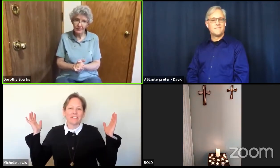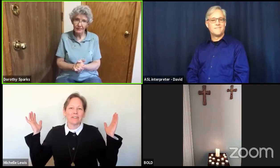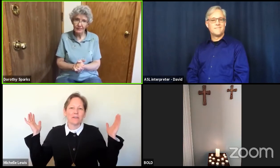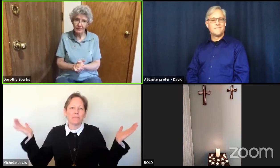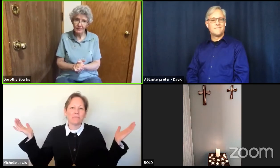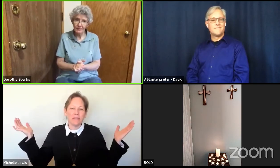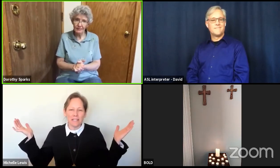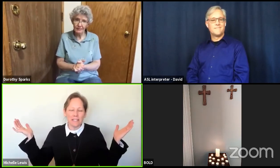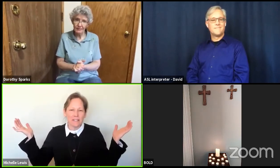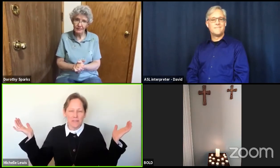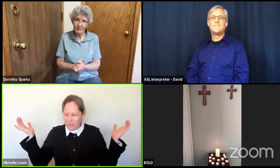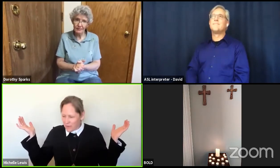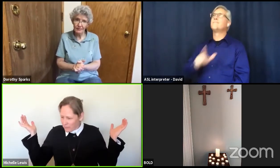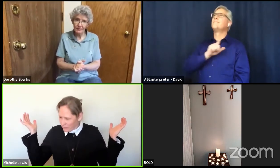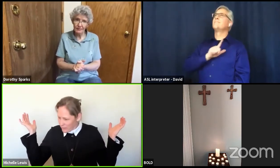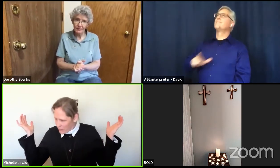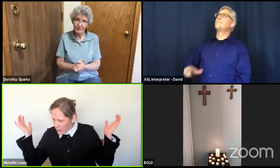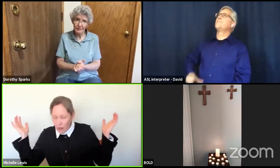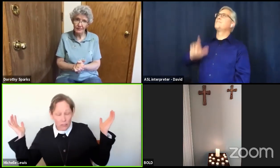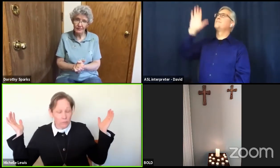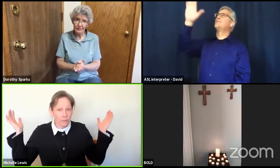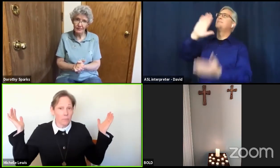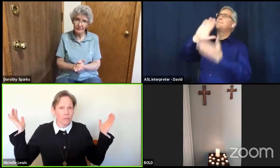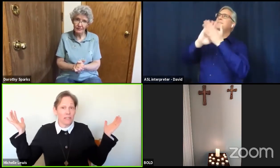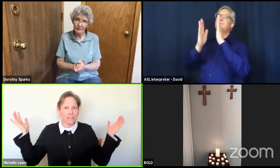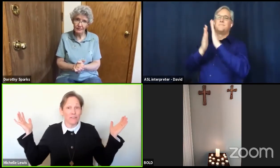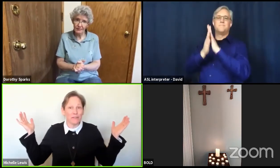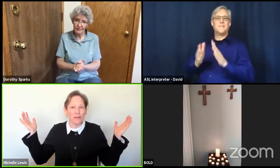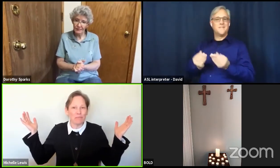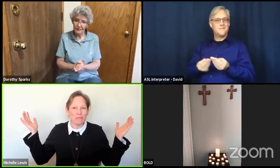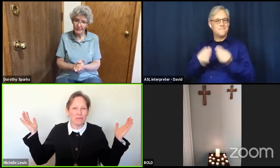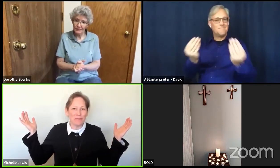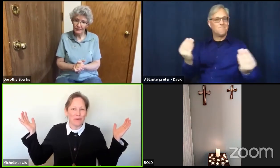the peace of the lord be with you always